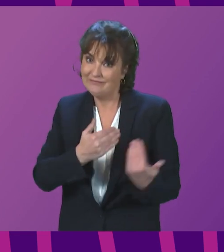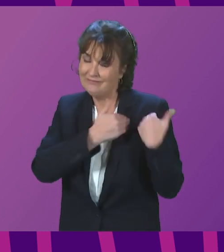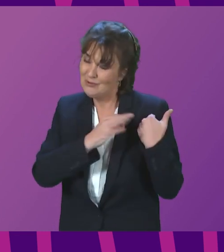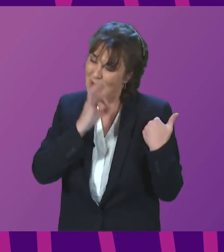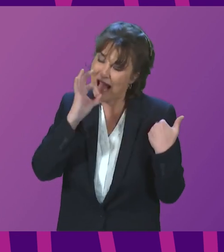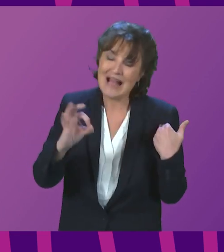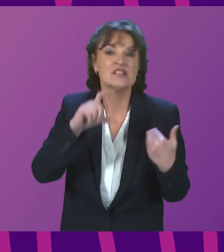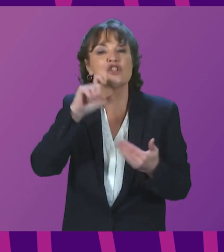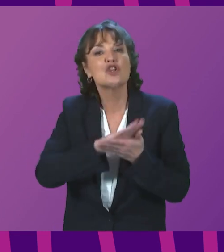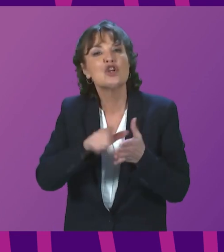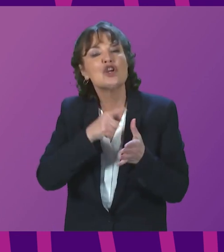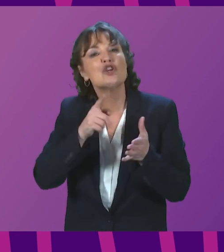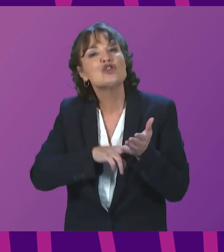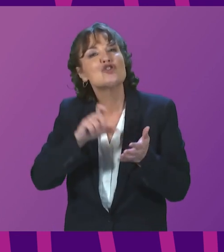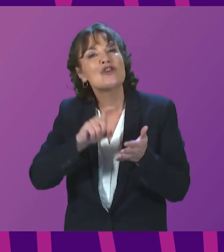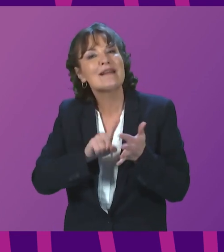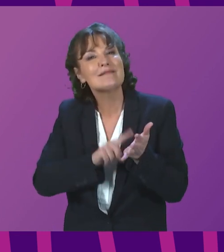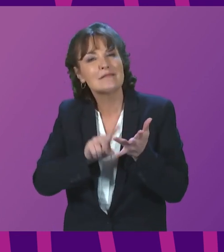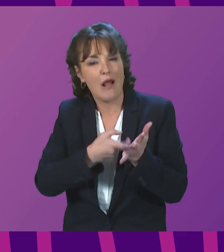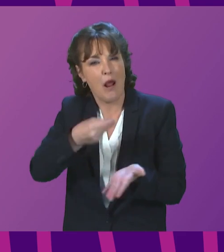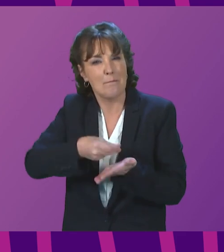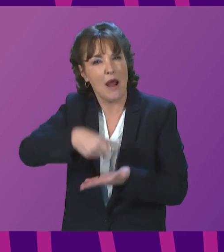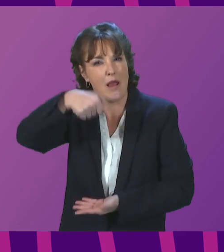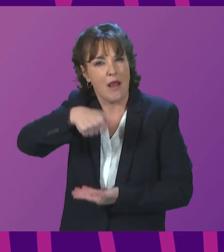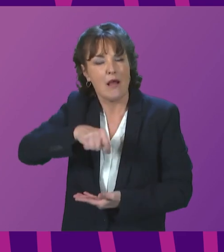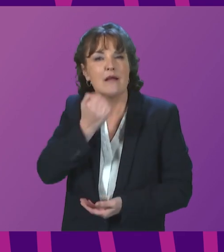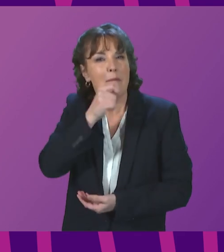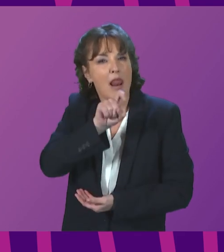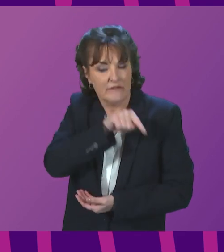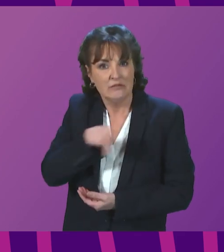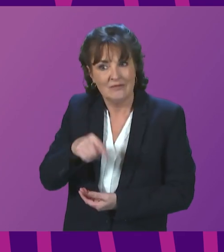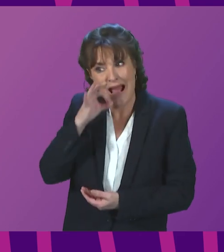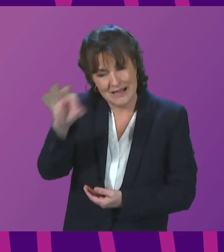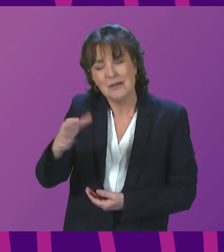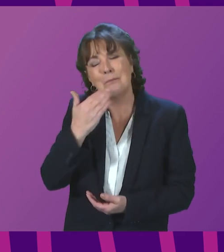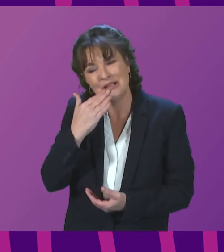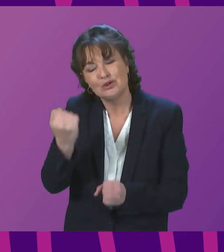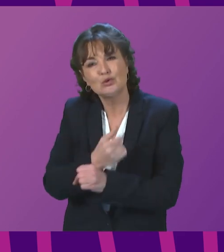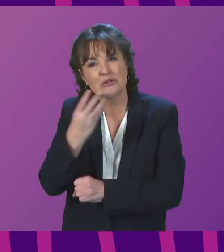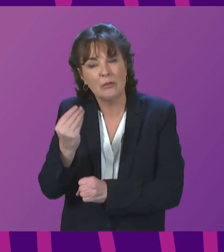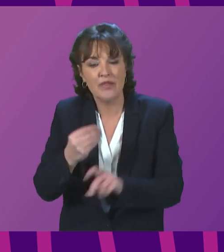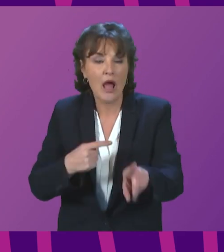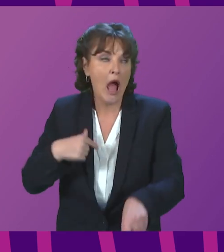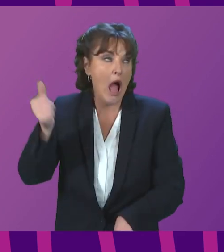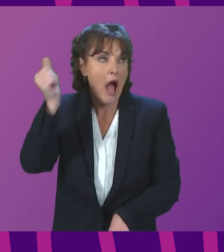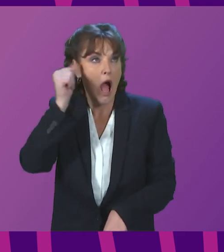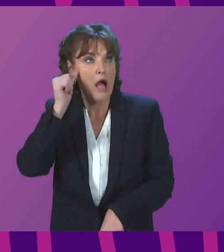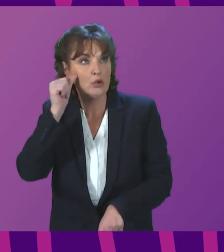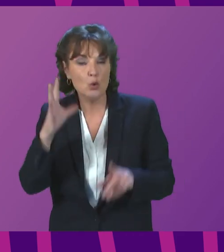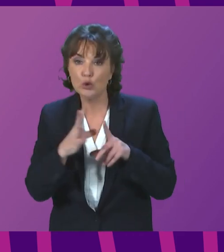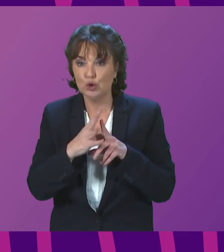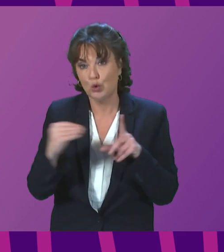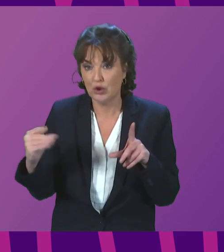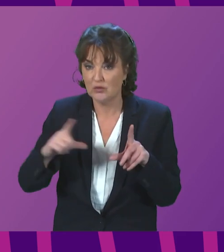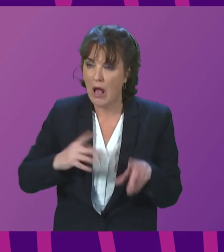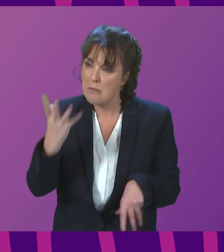requisite action that we need to see right now. Labour, I can understand why the Tories might be groaning at that answer. I really don't